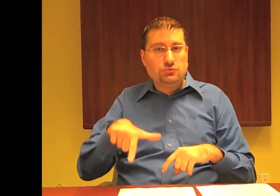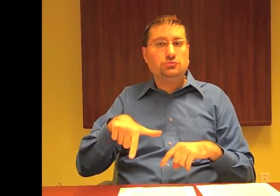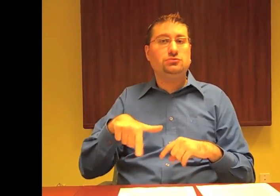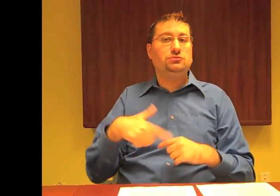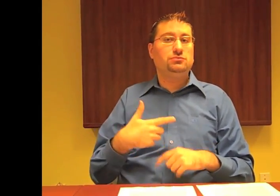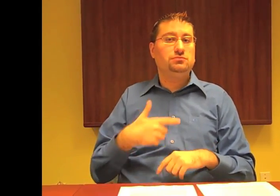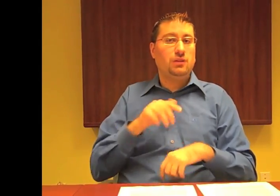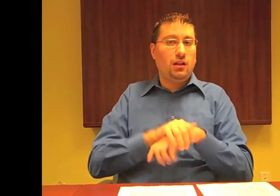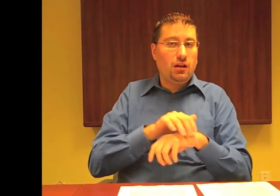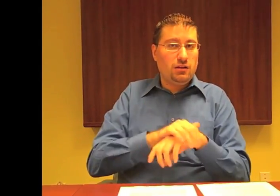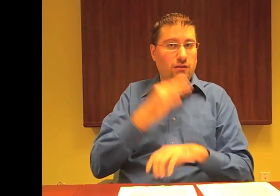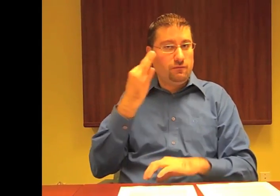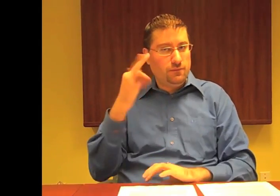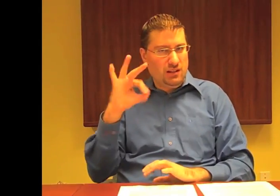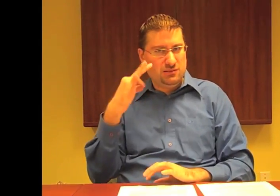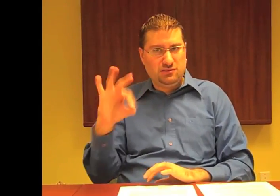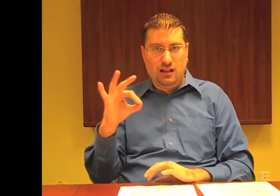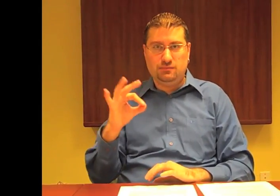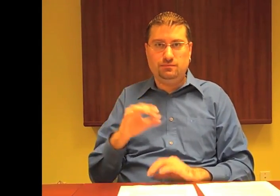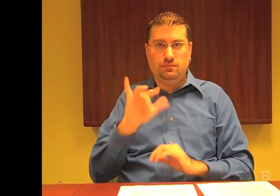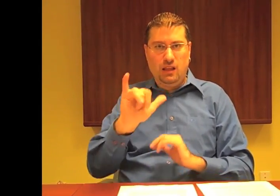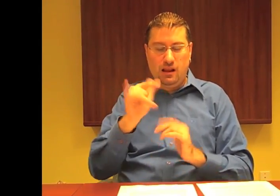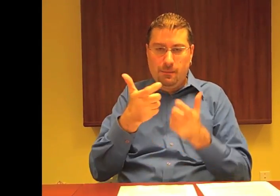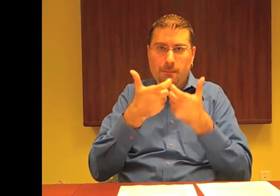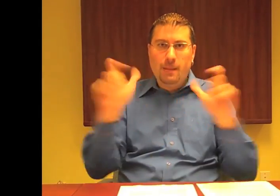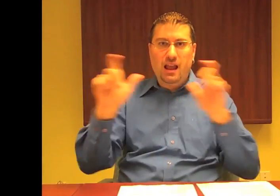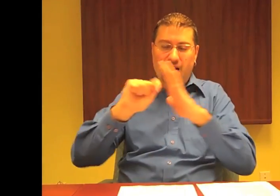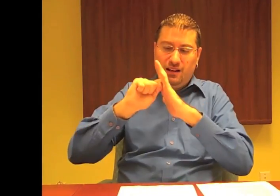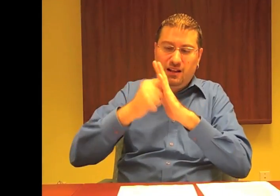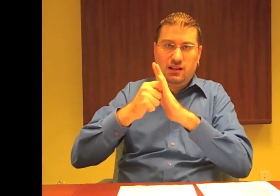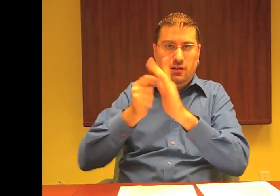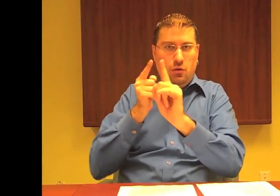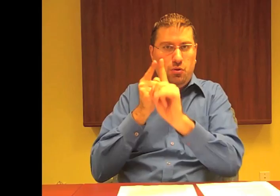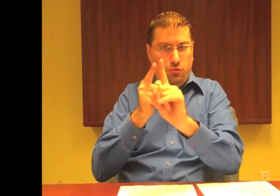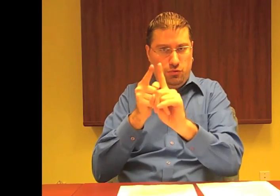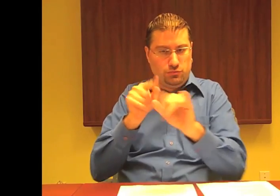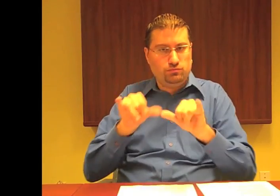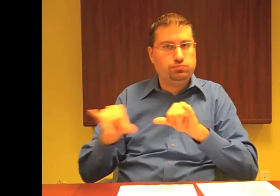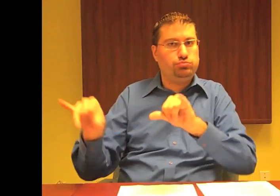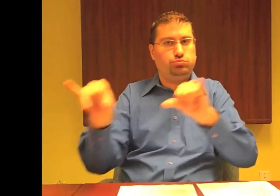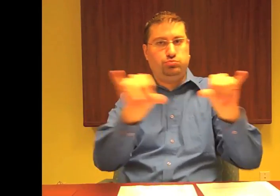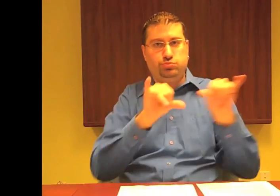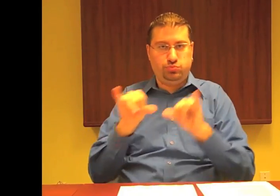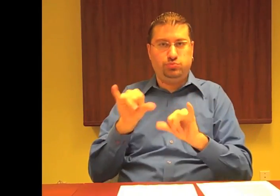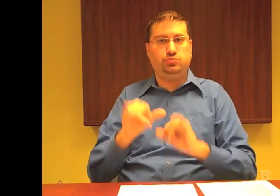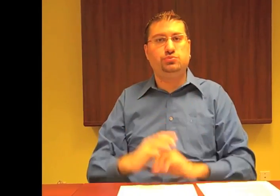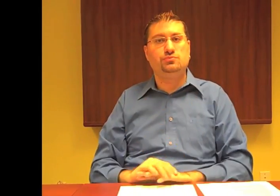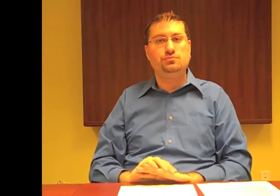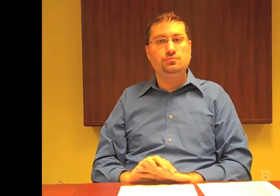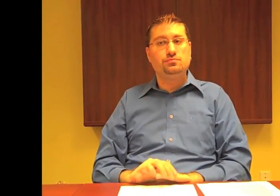and LSQ, and official spoken languages, English and French. That is our key common goal.